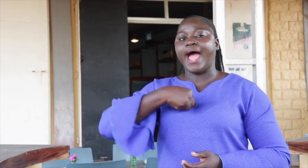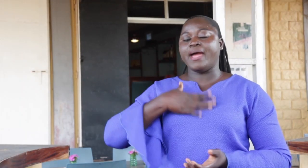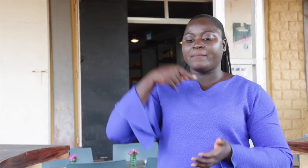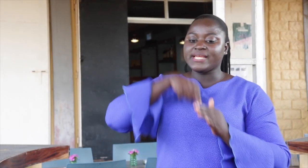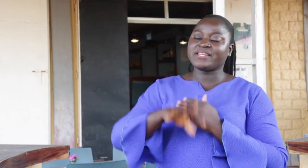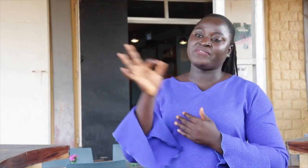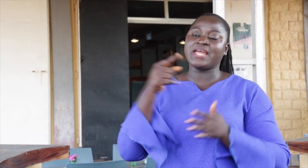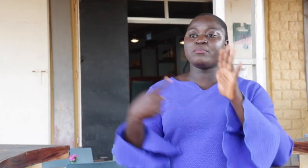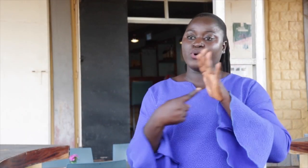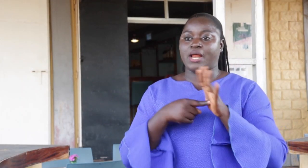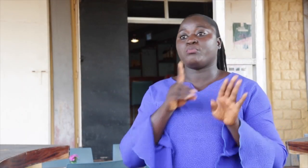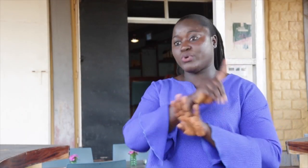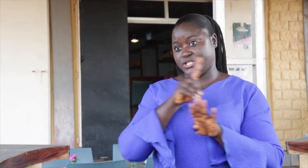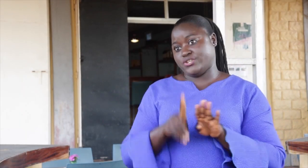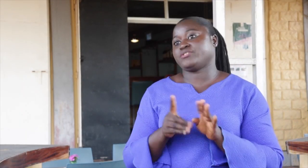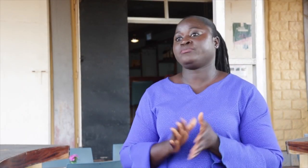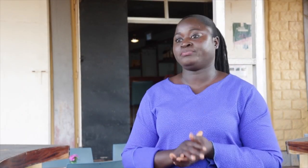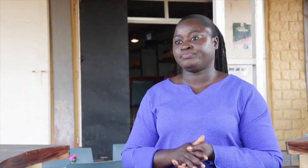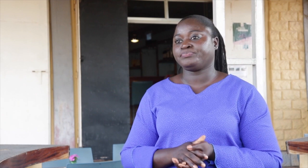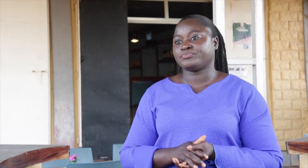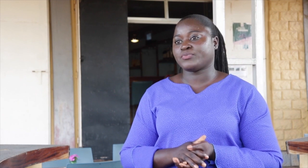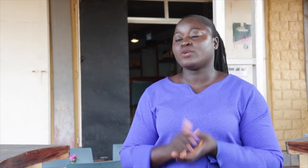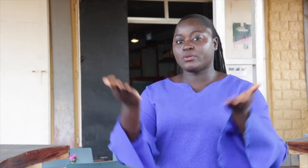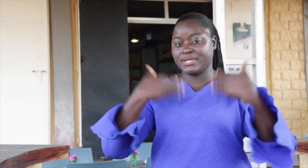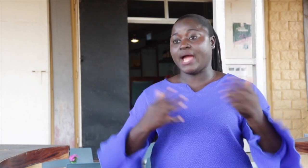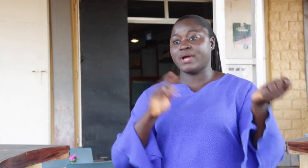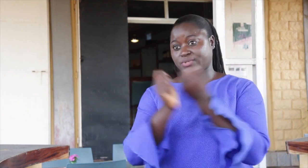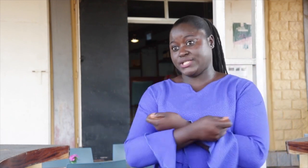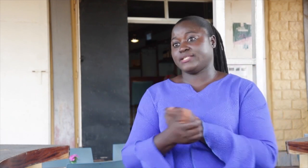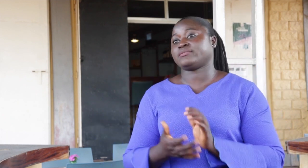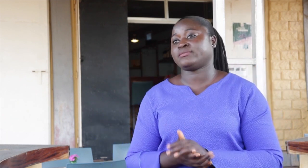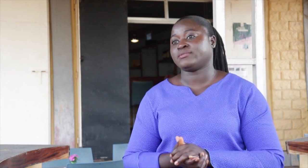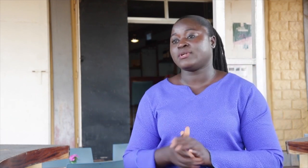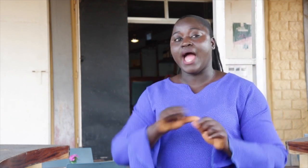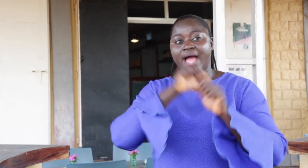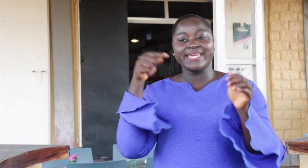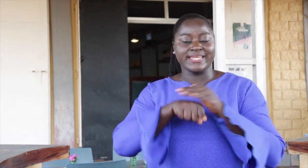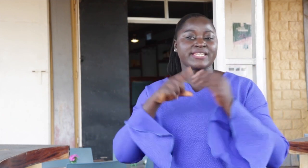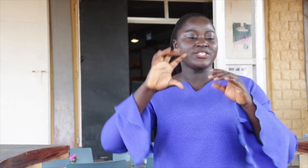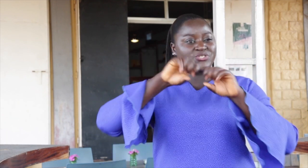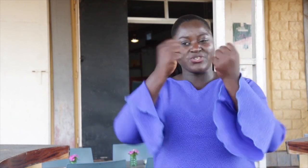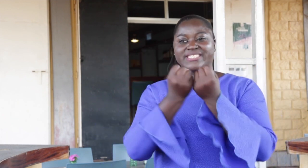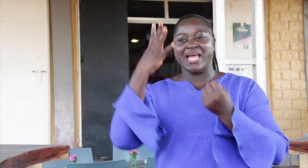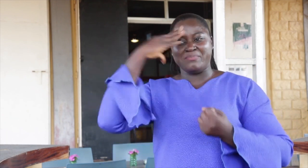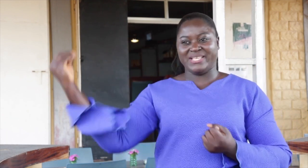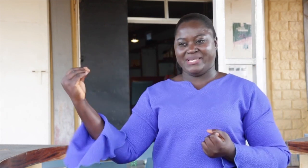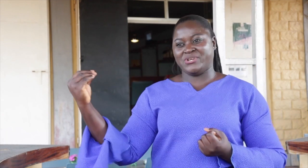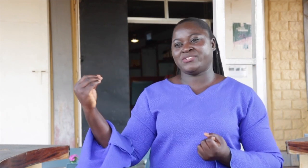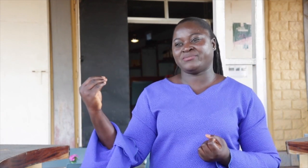I know that I'm in a very important position that that many people are looking up to me